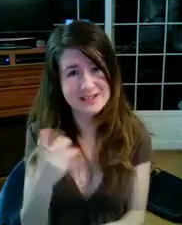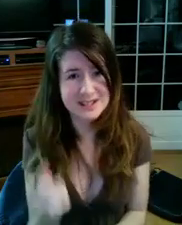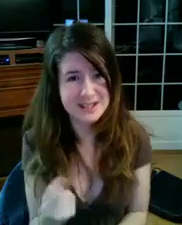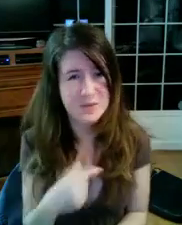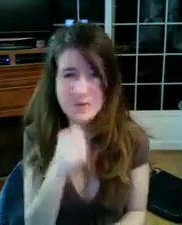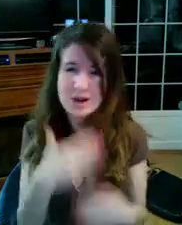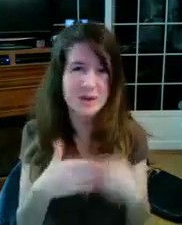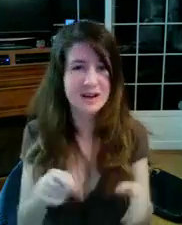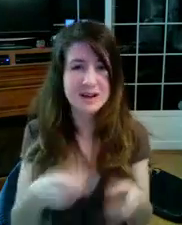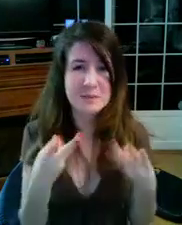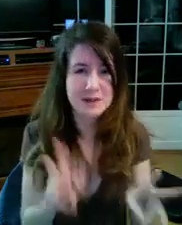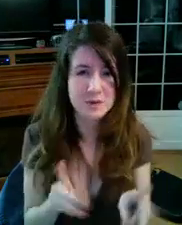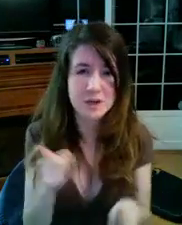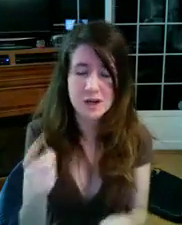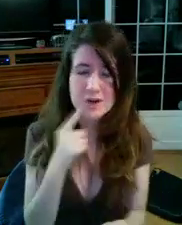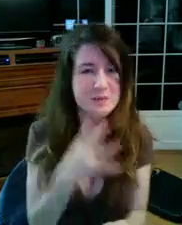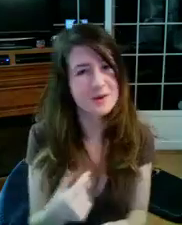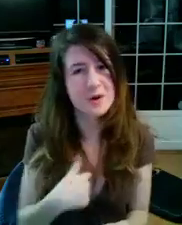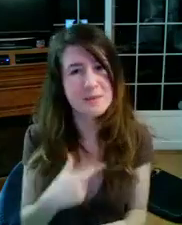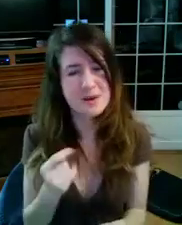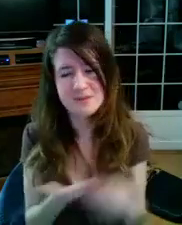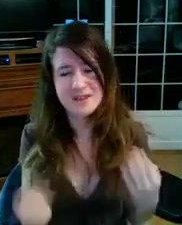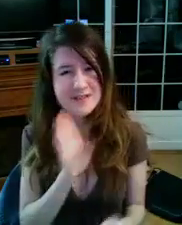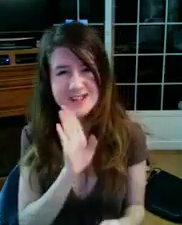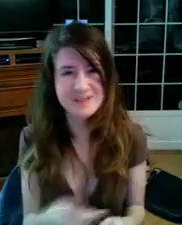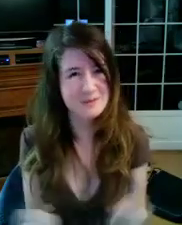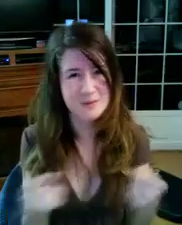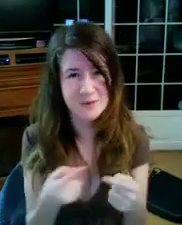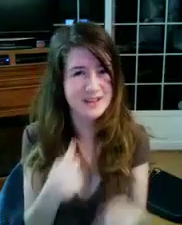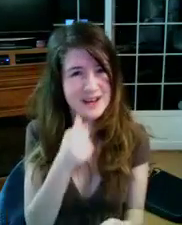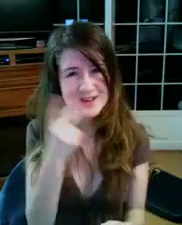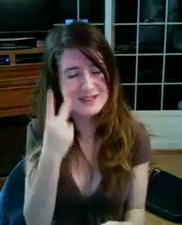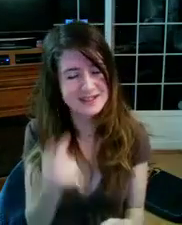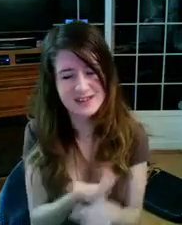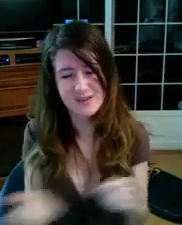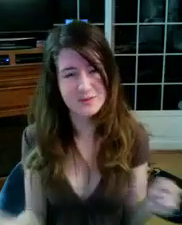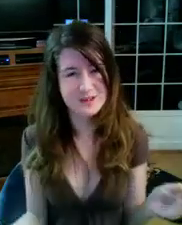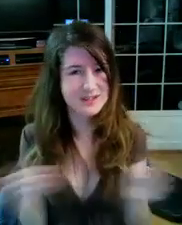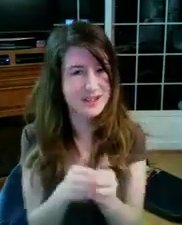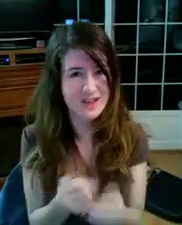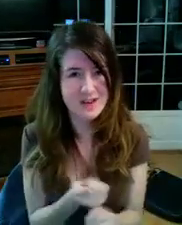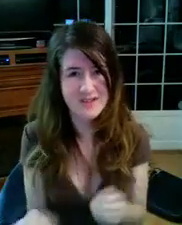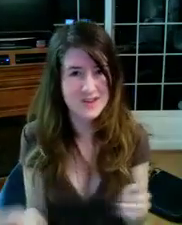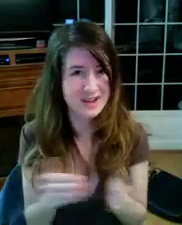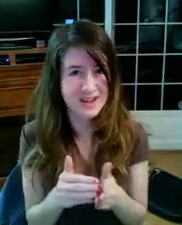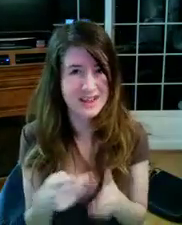much as he did, we did not plan it to be this way, your mother and me, but things have got so bad between us, I don't see us ever being together ever again,